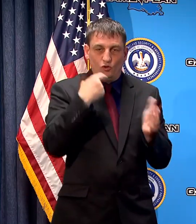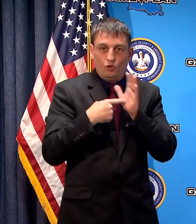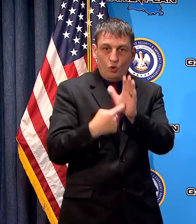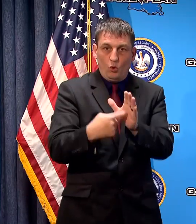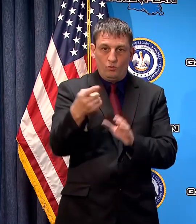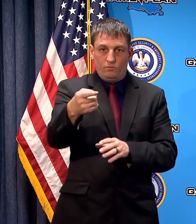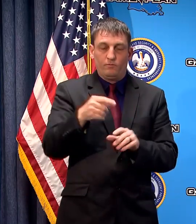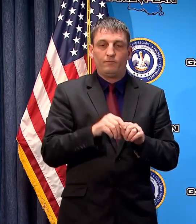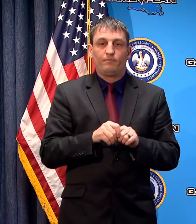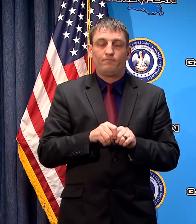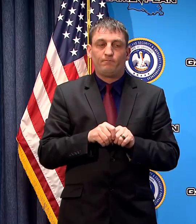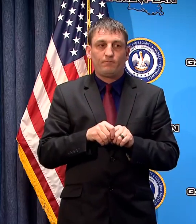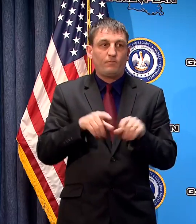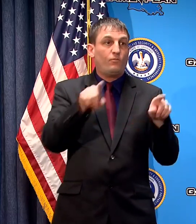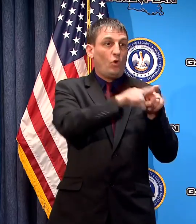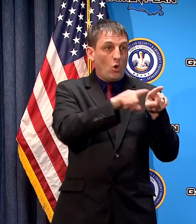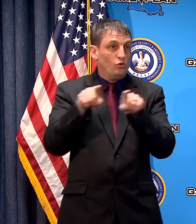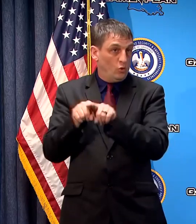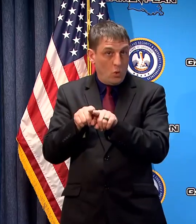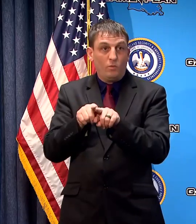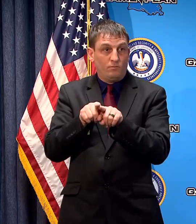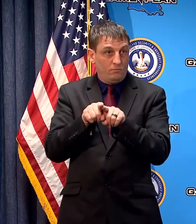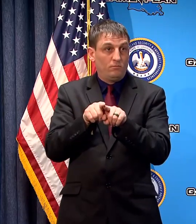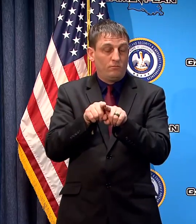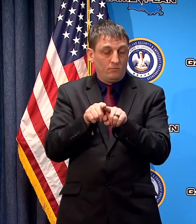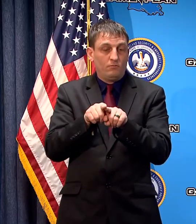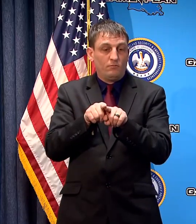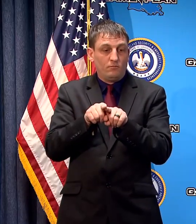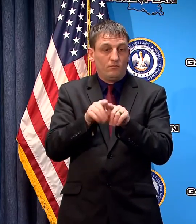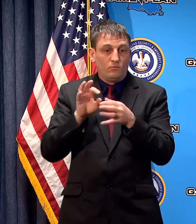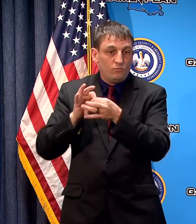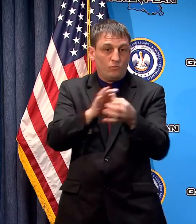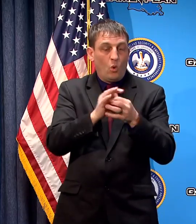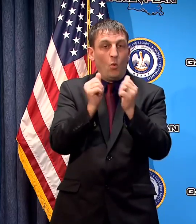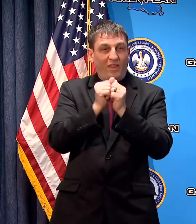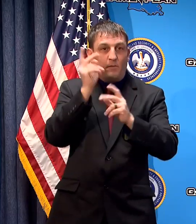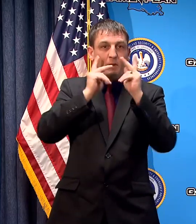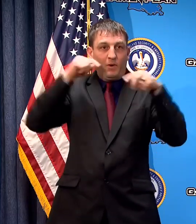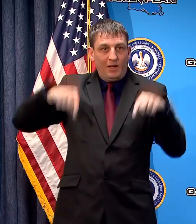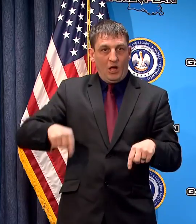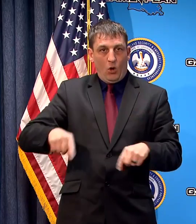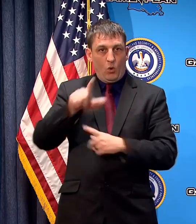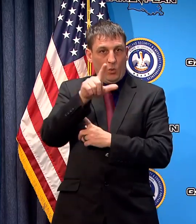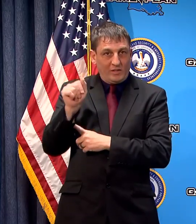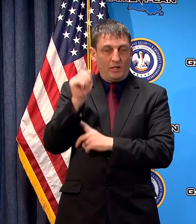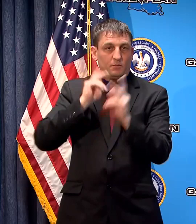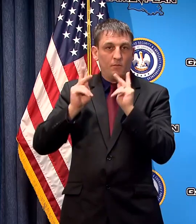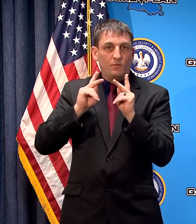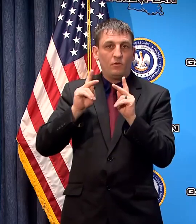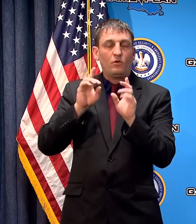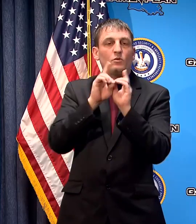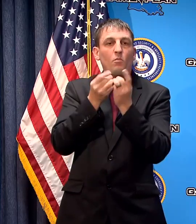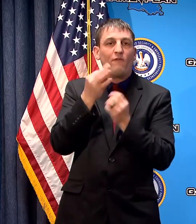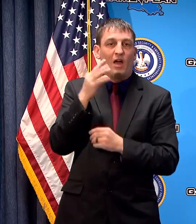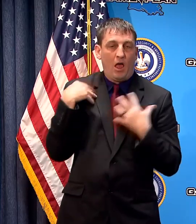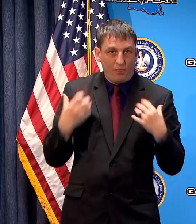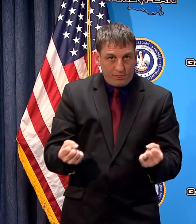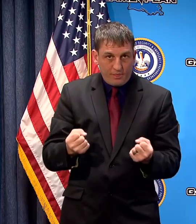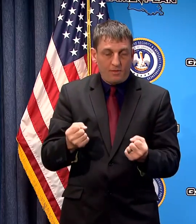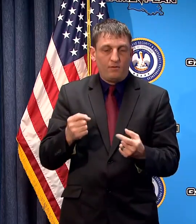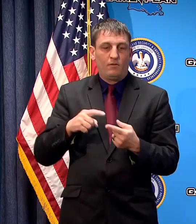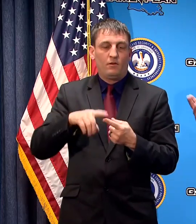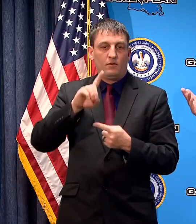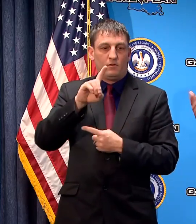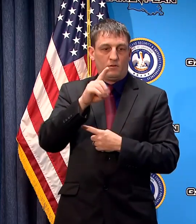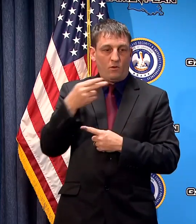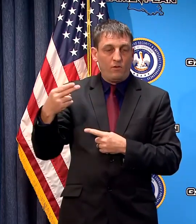but it's also been done in coordination with the folks here in Louisiana and the Department of Health particularly the